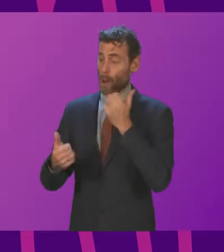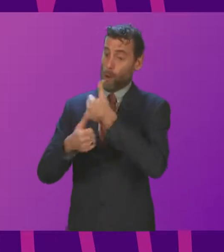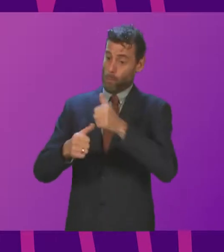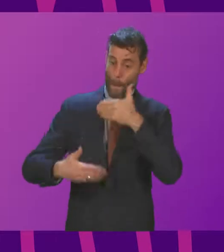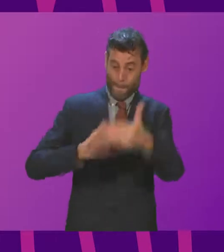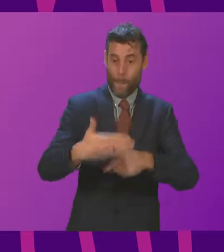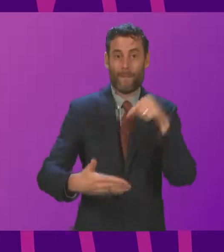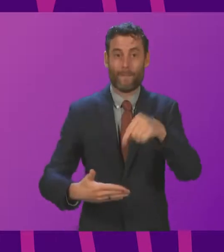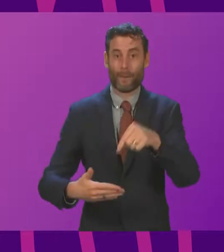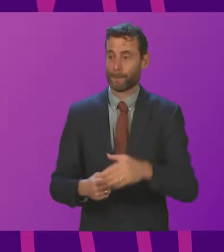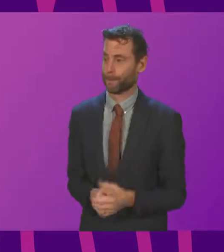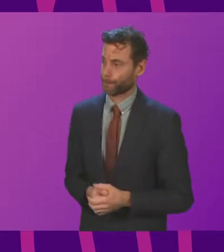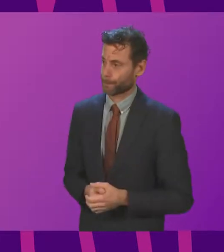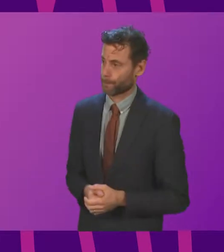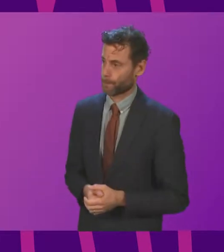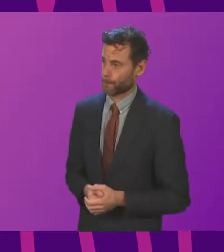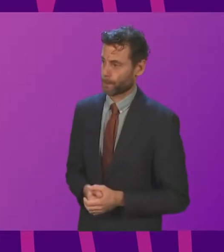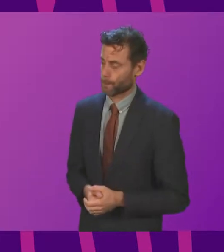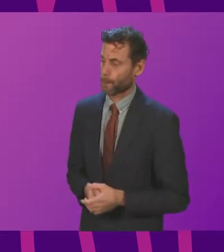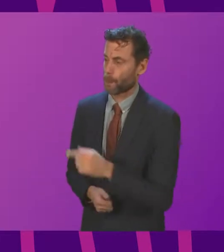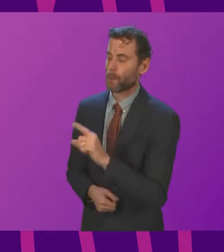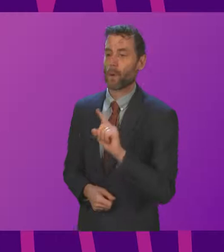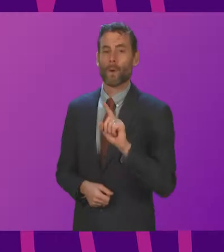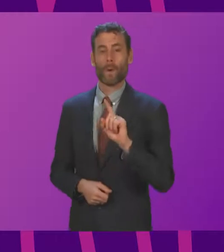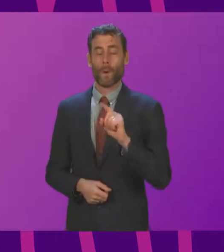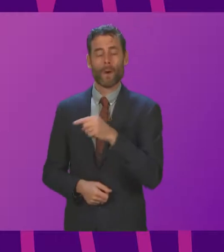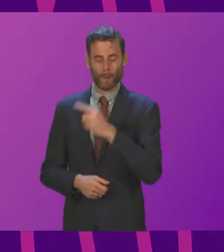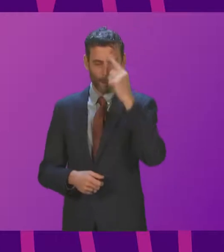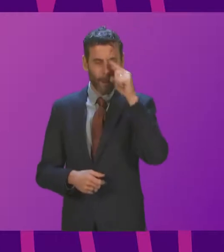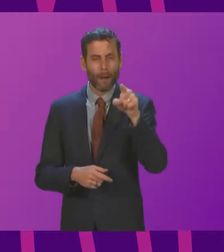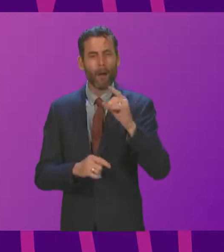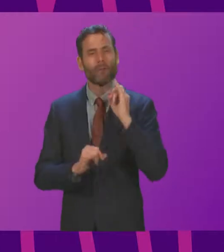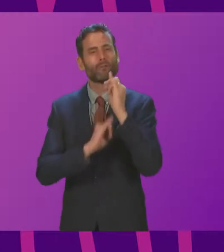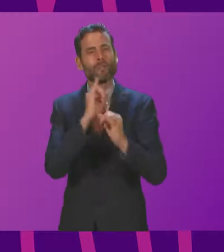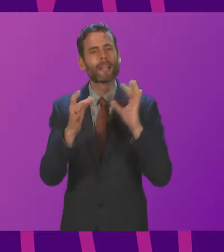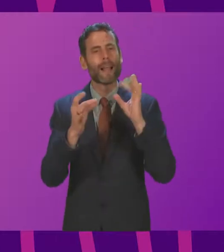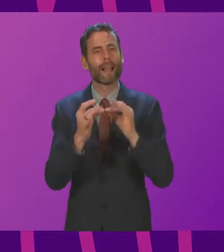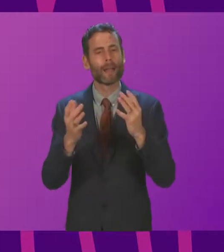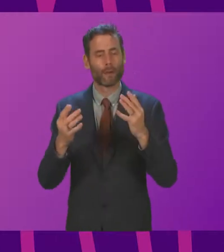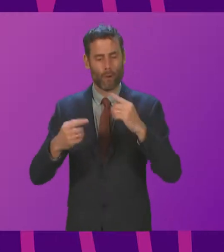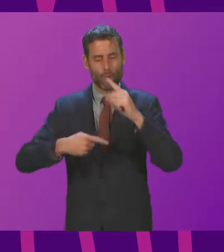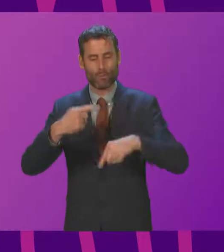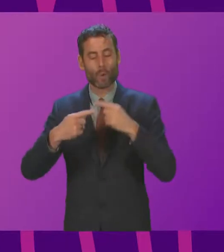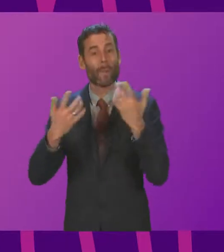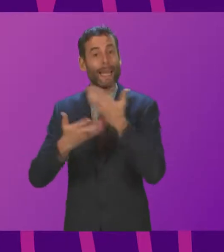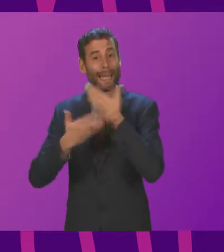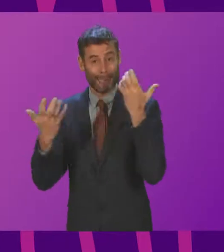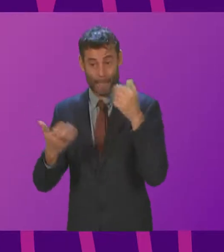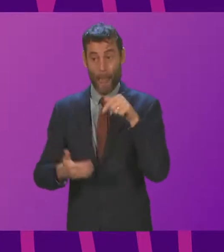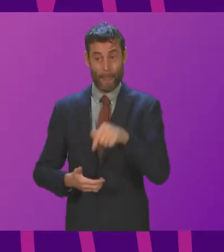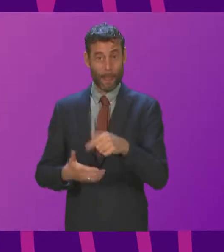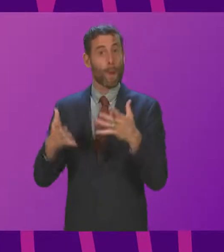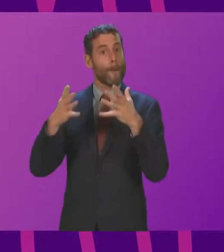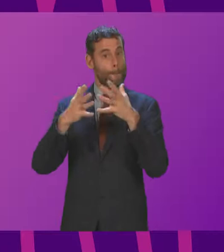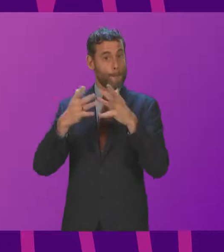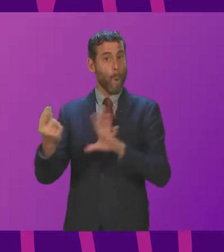First Minister. Well, let's take each of these in turn. Renewable heat, where we are seeing an increase in renewable heat.